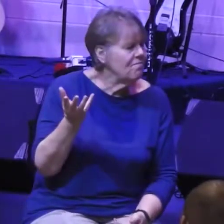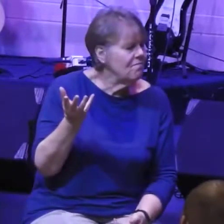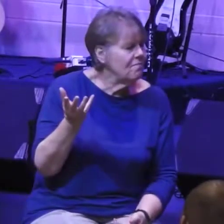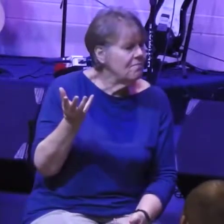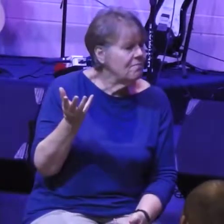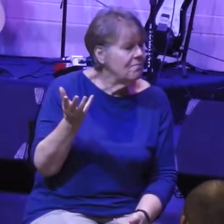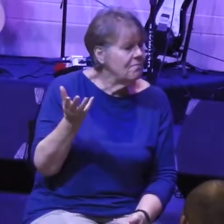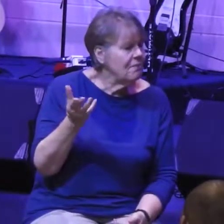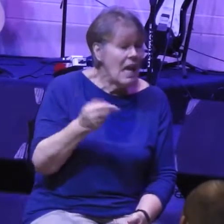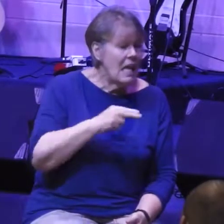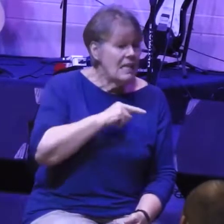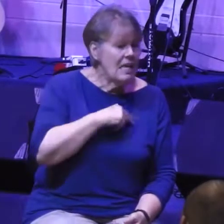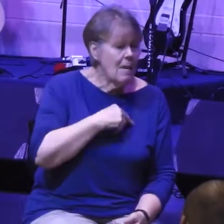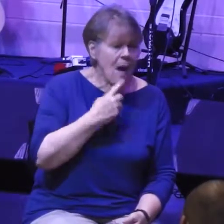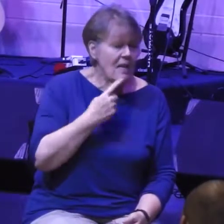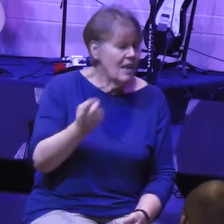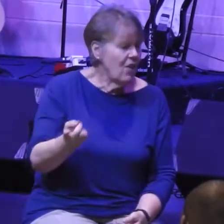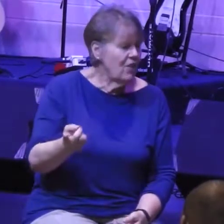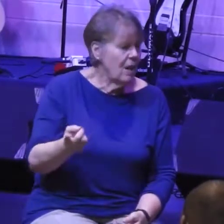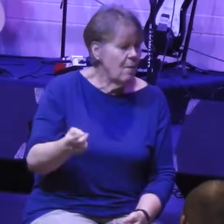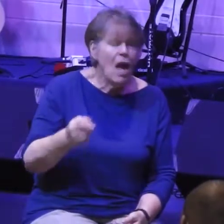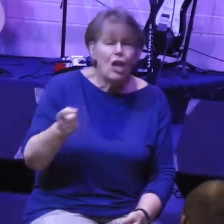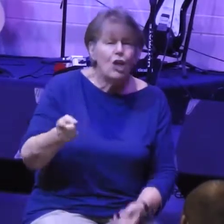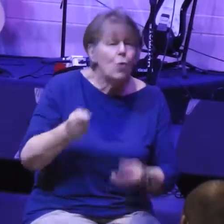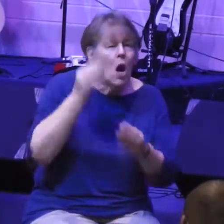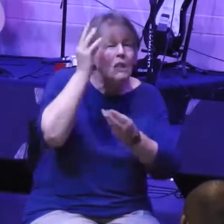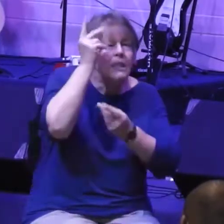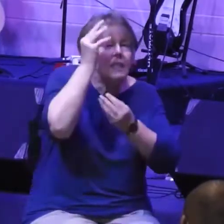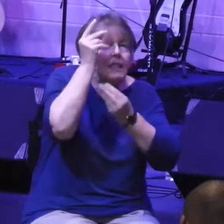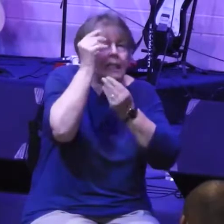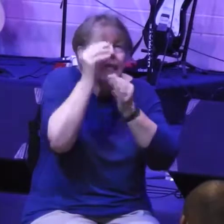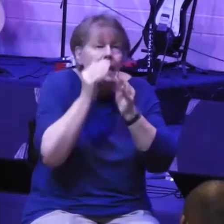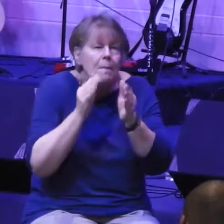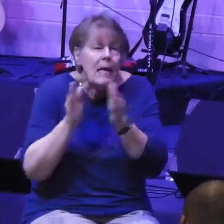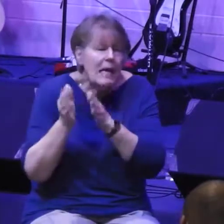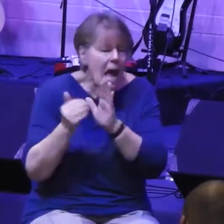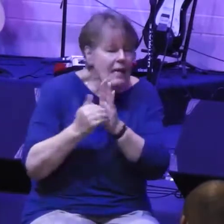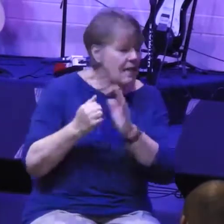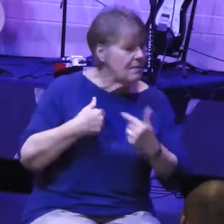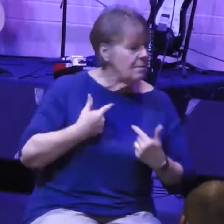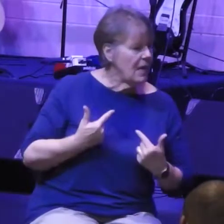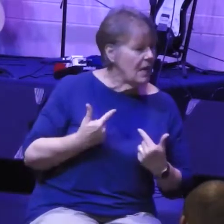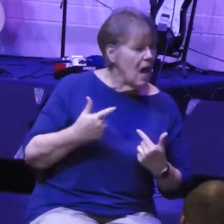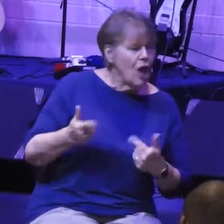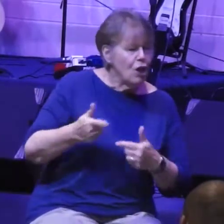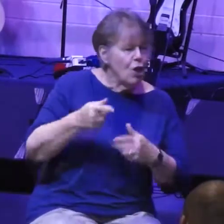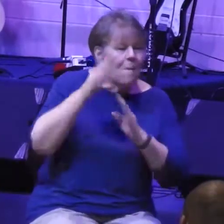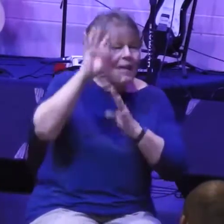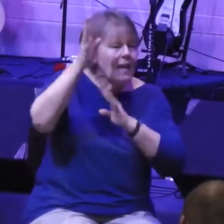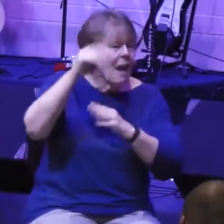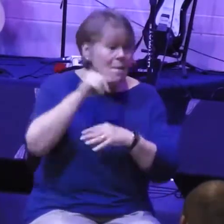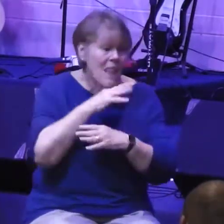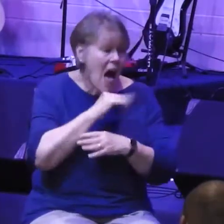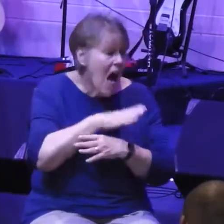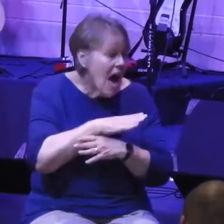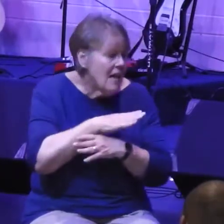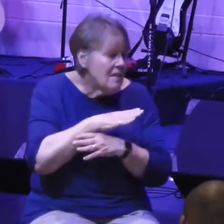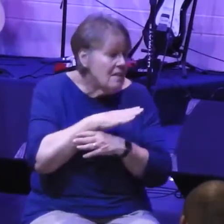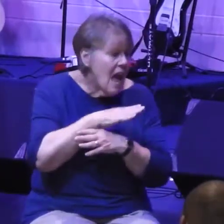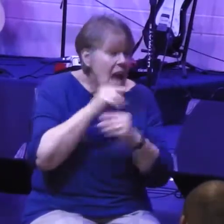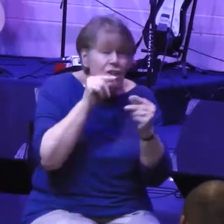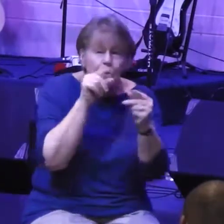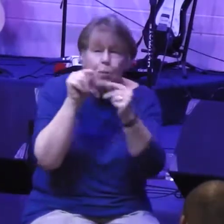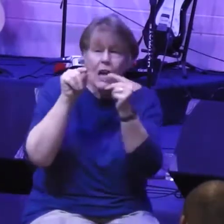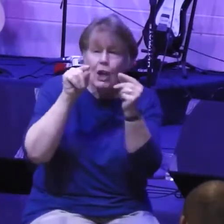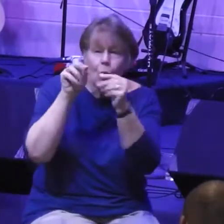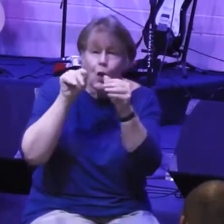Basically, Nehemiah says, okay, you're scheming against me, right? You're scheming against me and you're trying to make up lies and spread rumors and what you're trying to do is you're trying to make